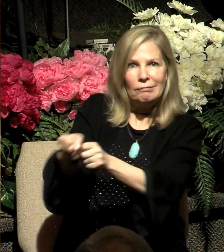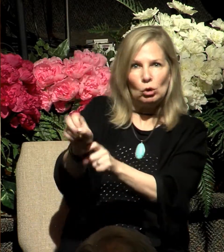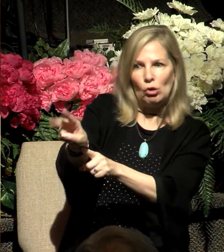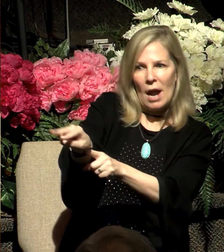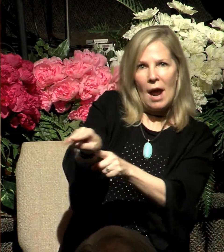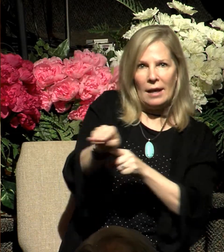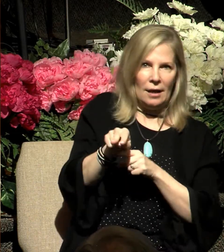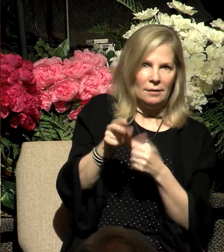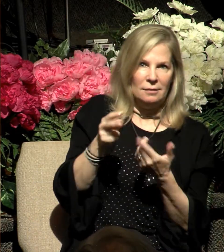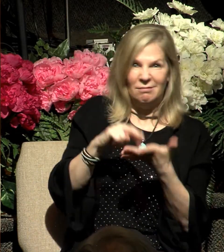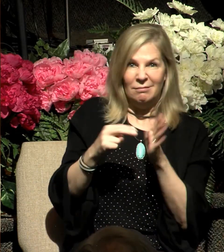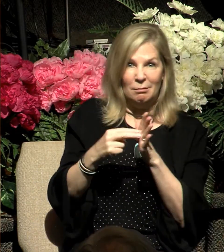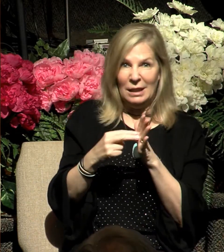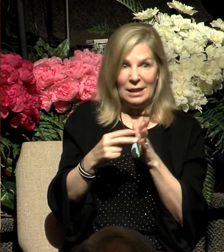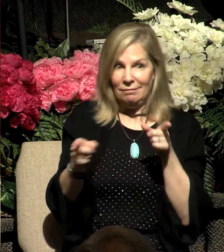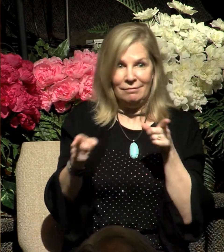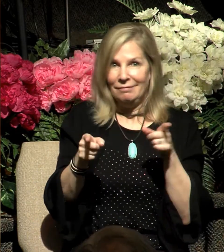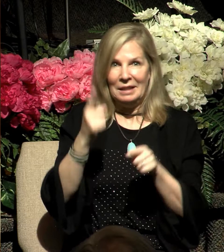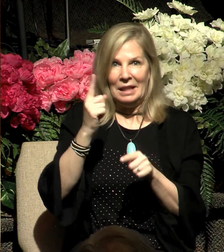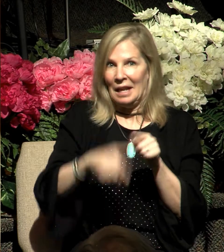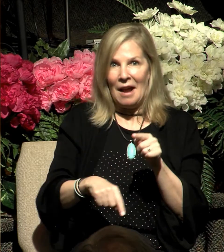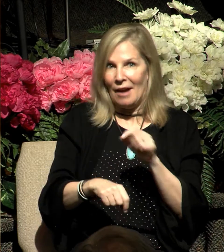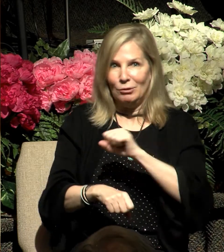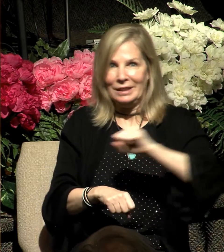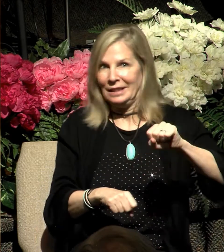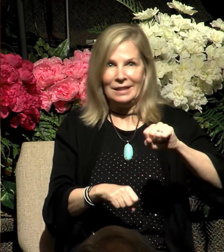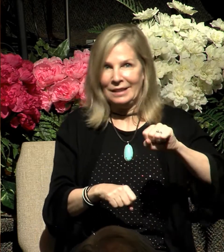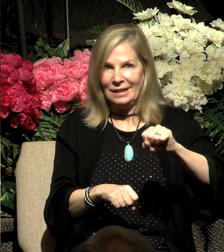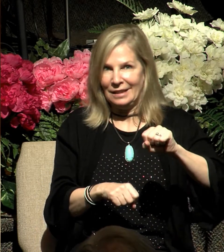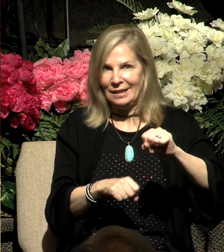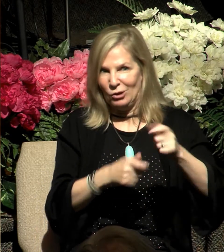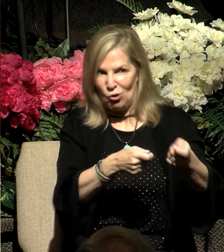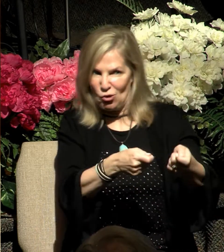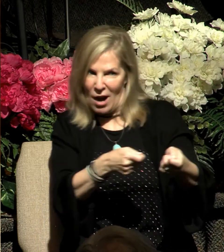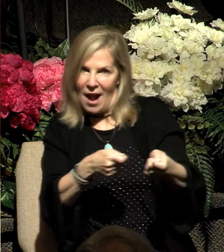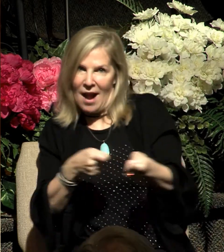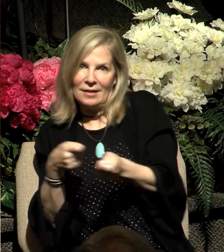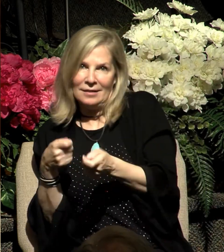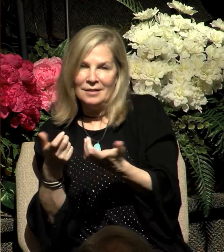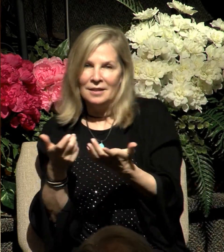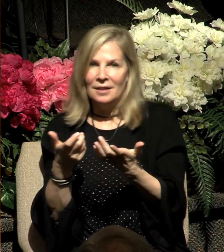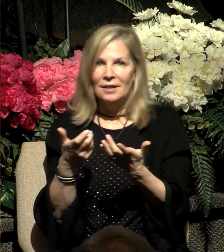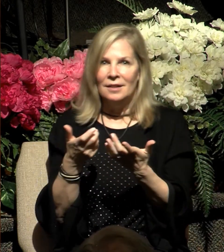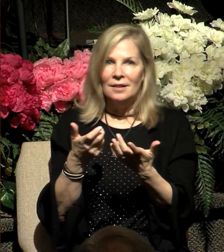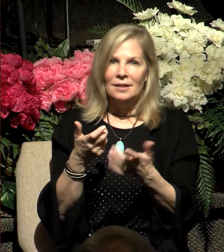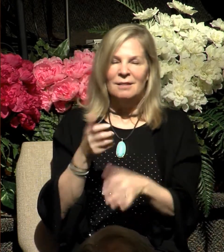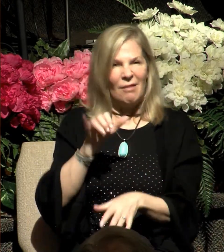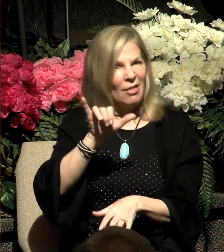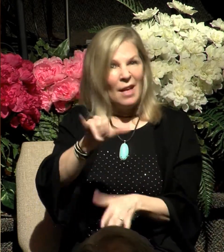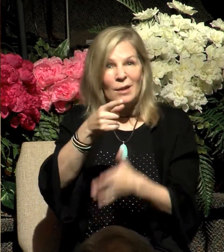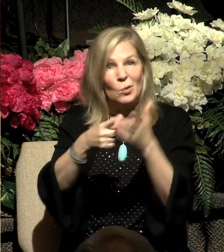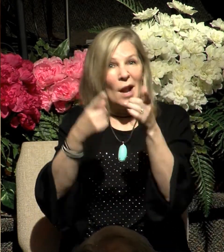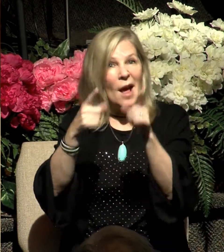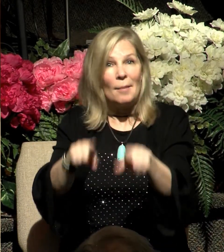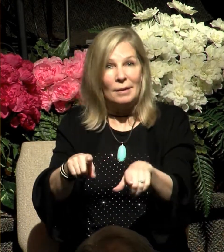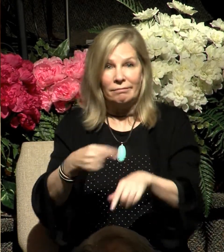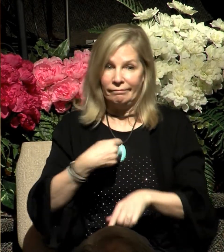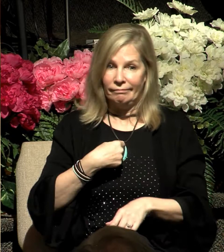impossible. They're dragged. Resistance is impossible. And that's exactly what happens when a sinner is drawn